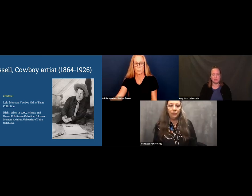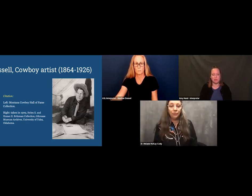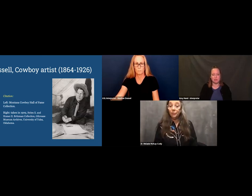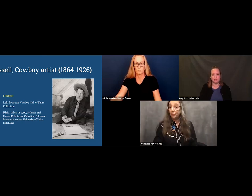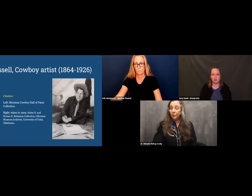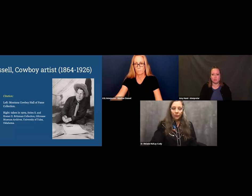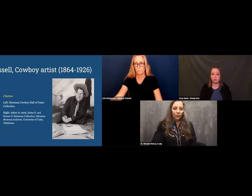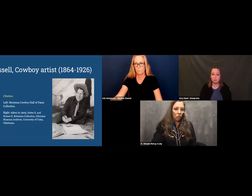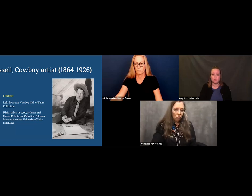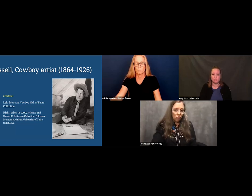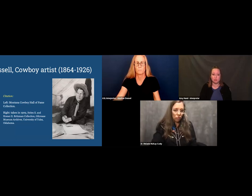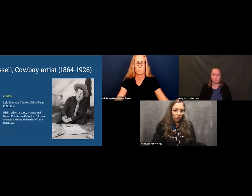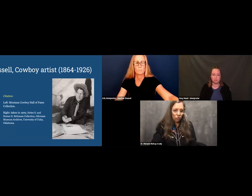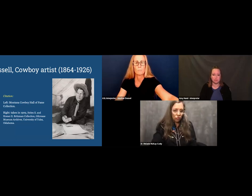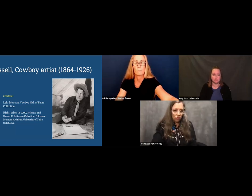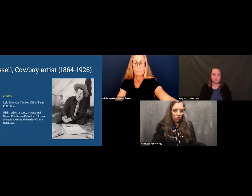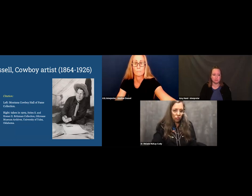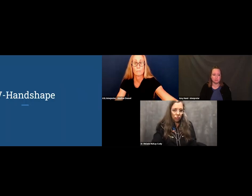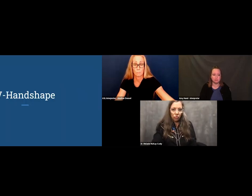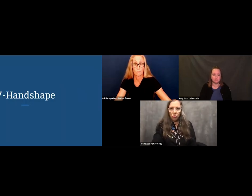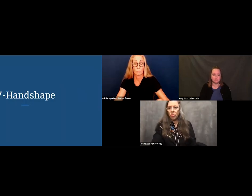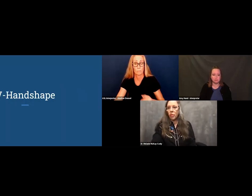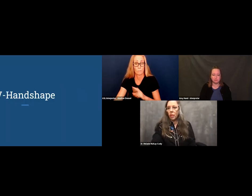they felt him as a very trustworthy person.